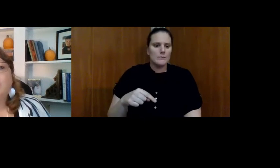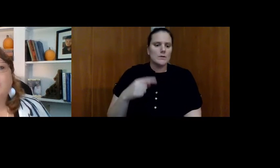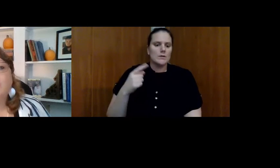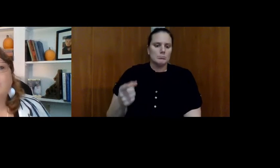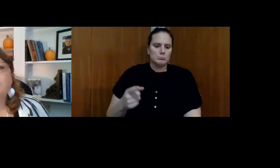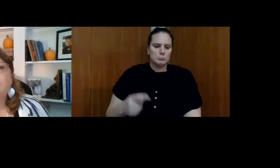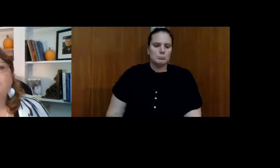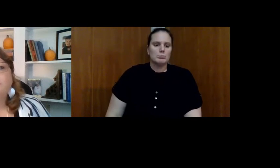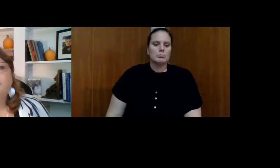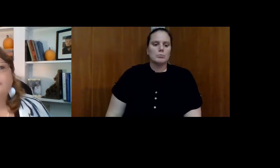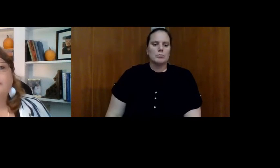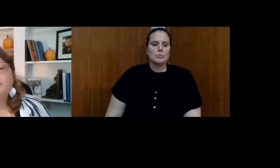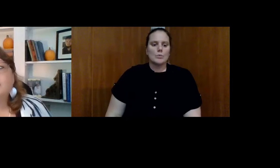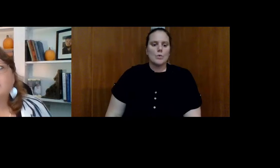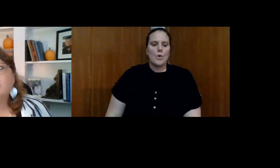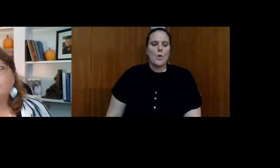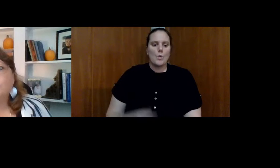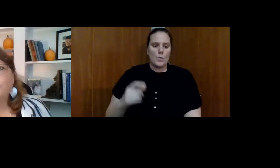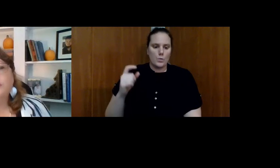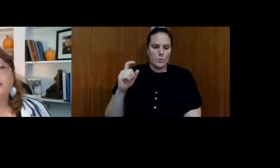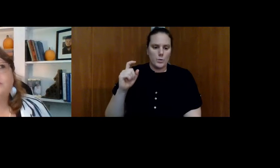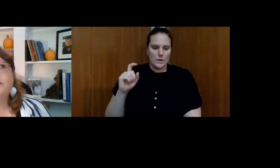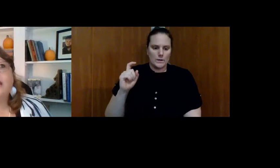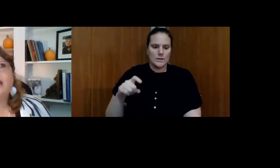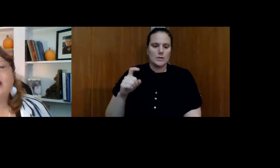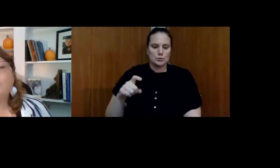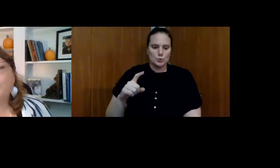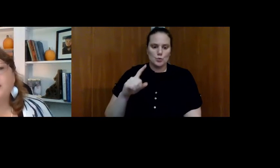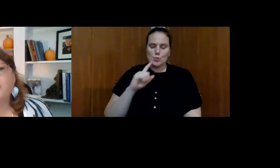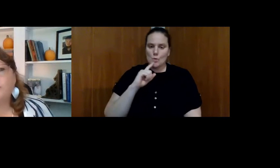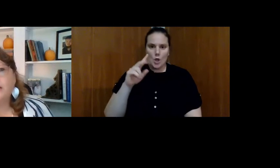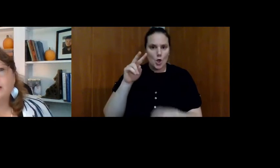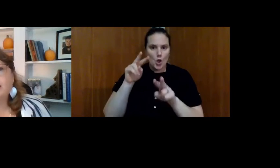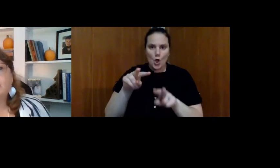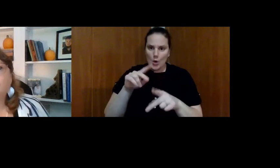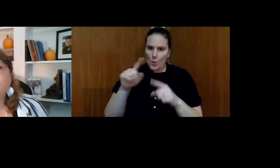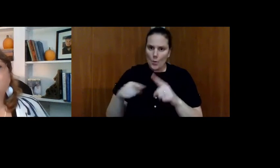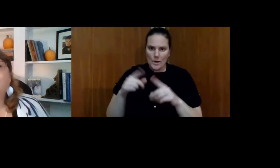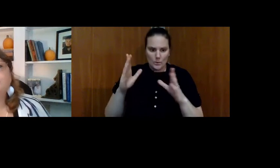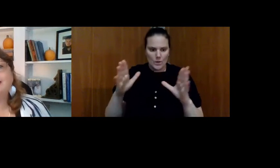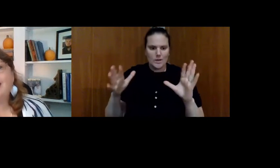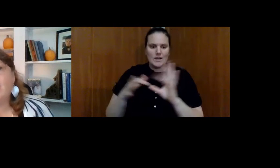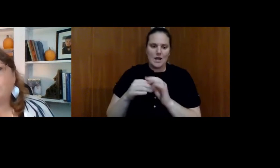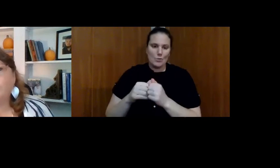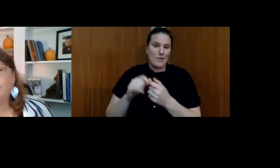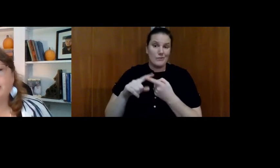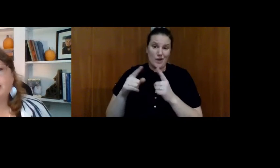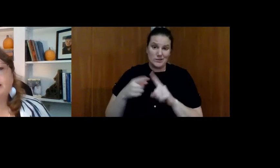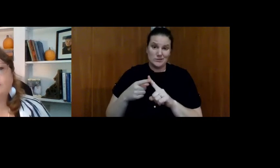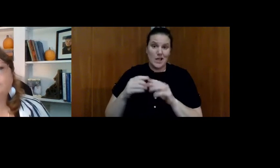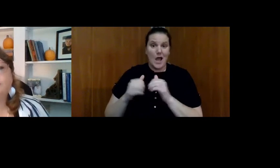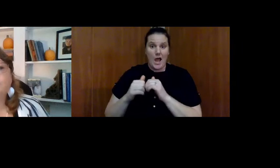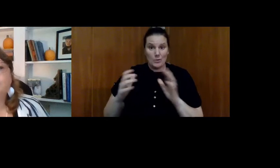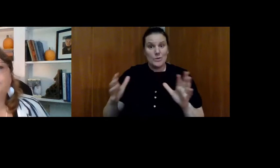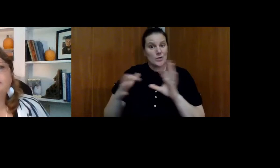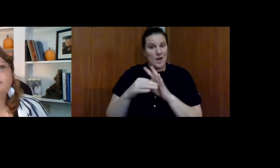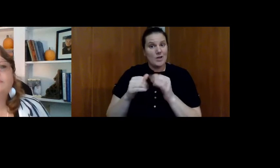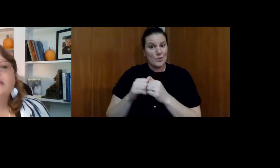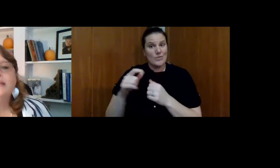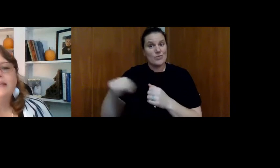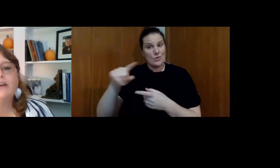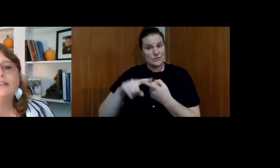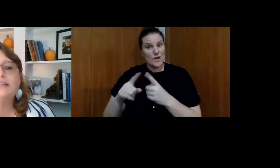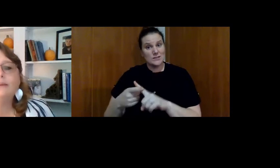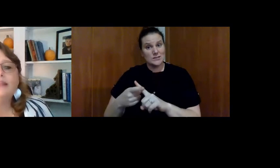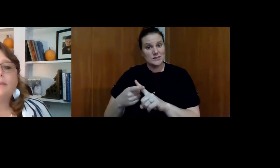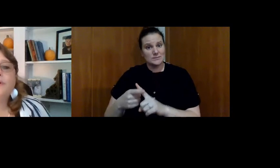really look at when are we going to connect with our friends and how are we going to connect with those friends.